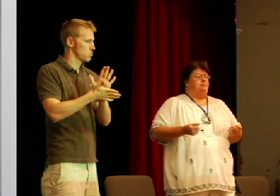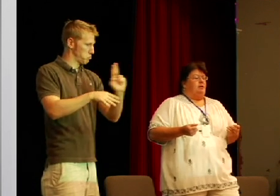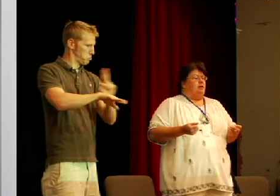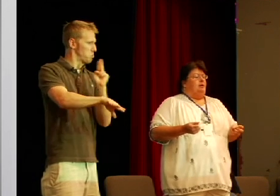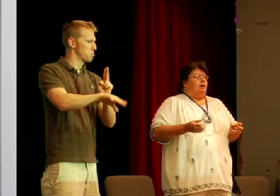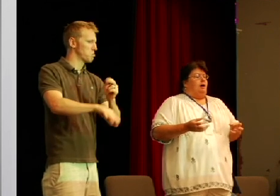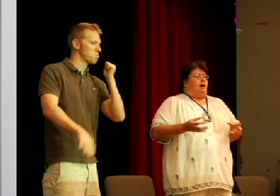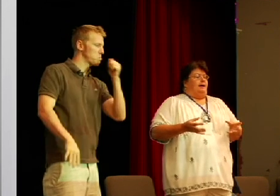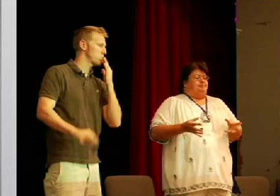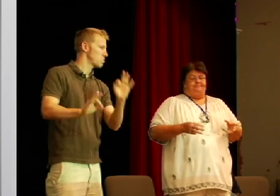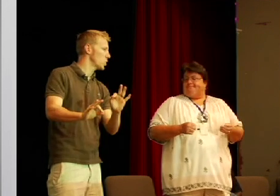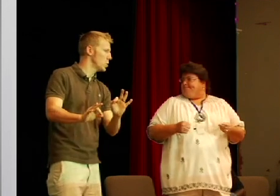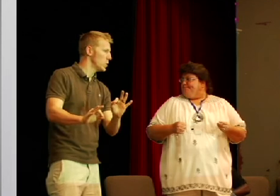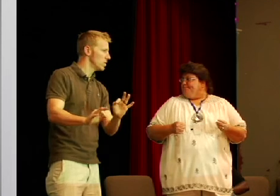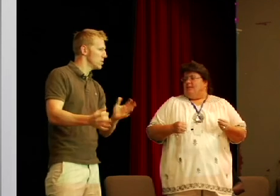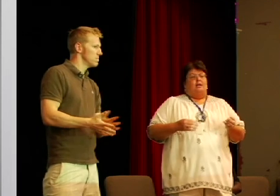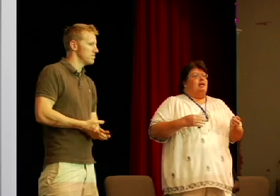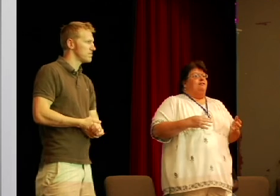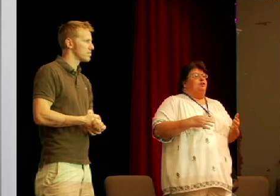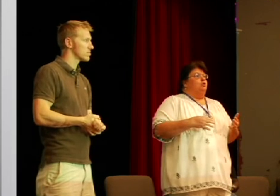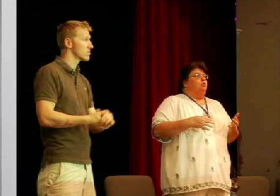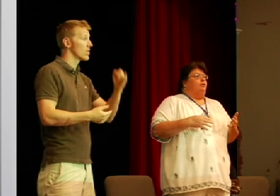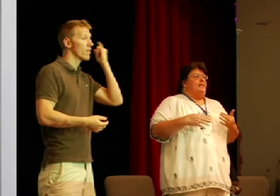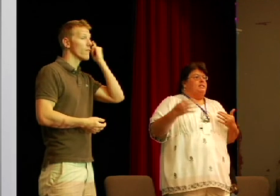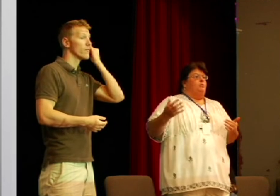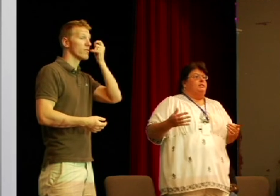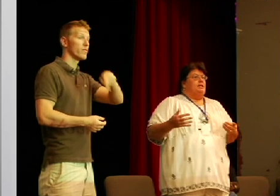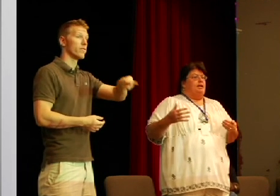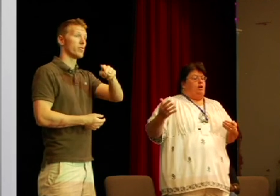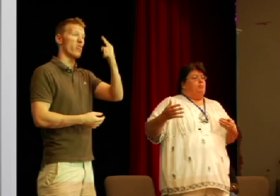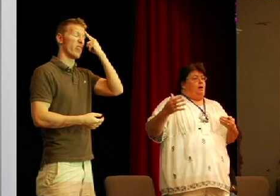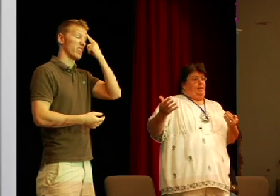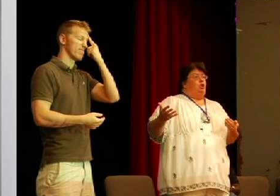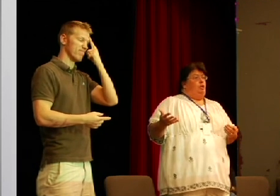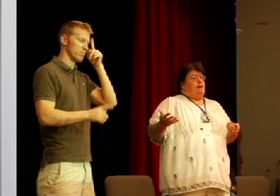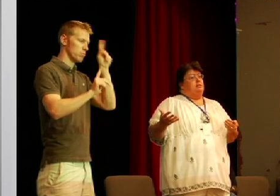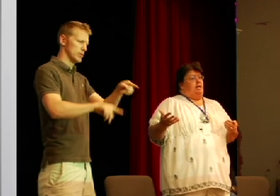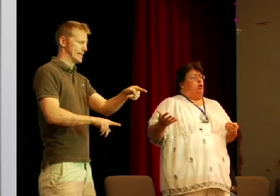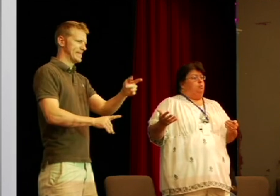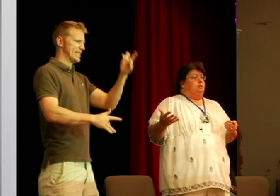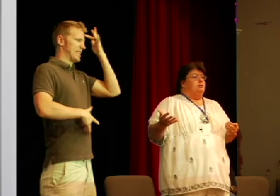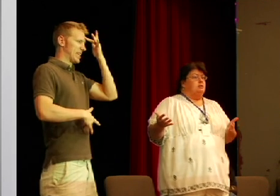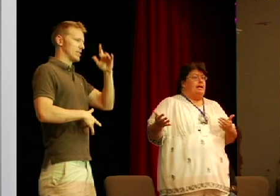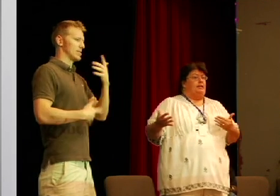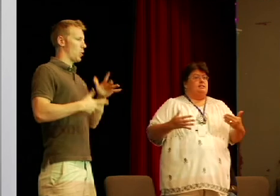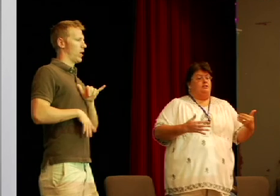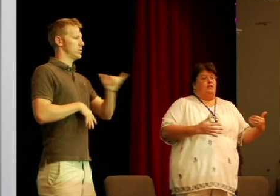if you think someone's sick and they're not being good about staying home stay at least six feet